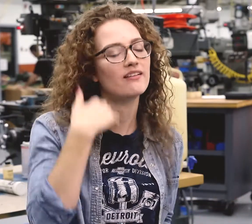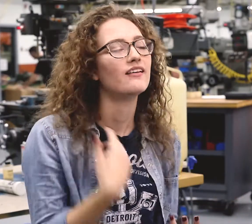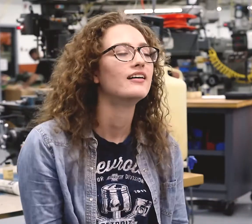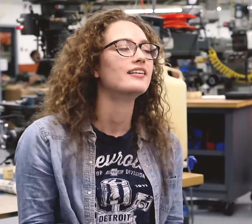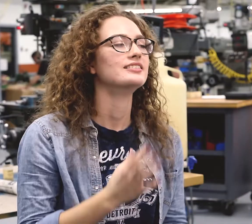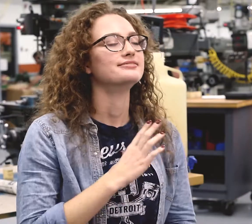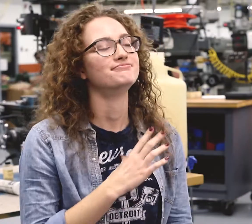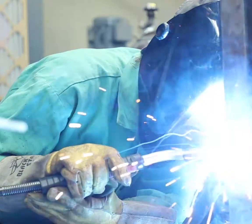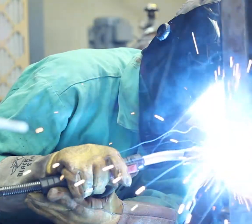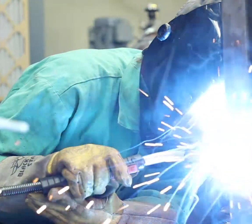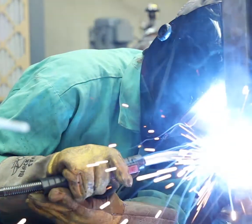told me I had to wait until I got older.